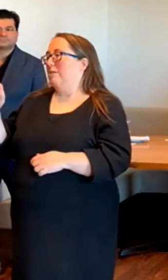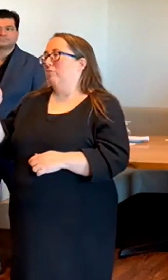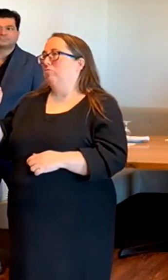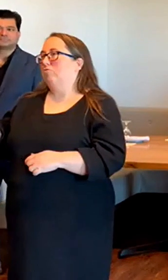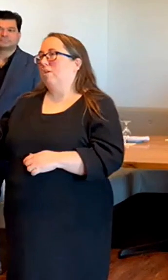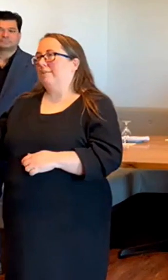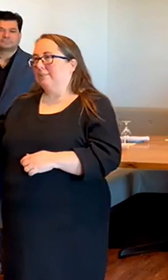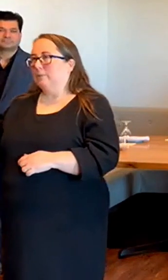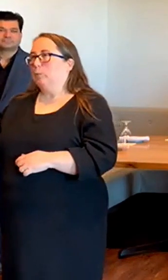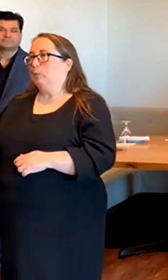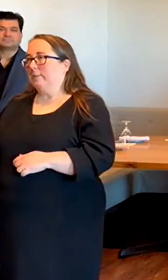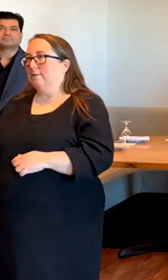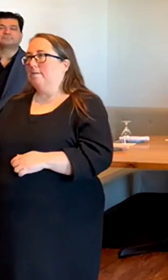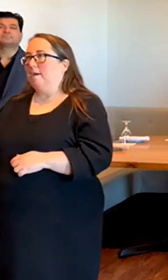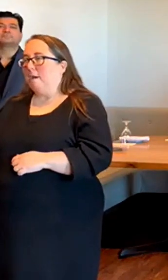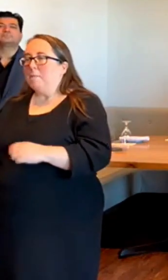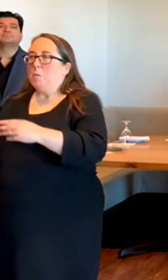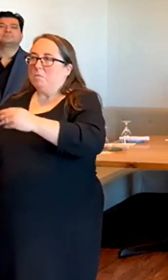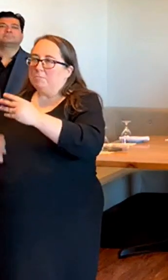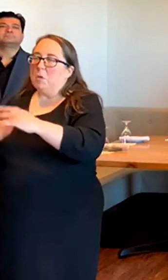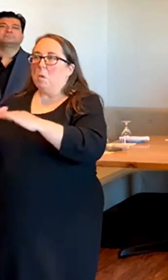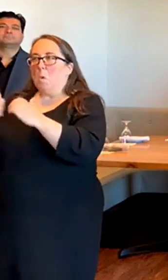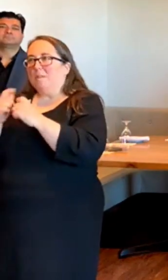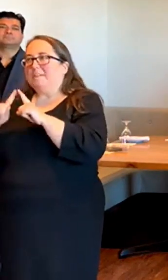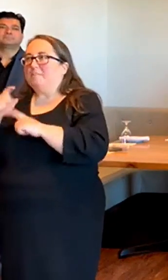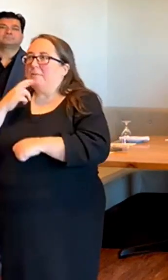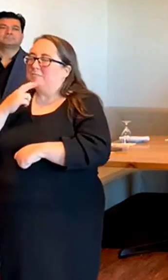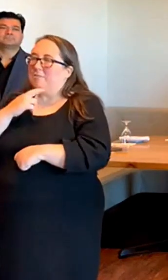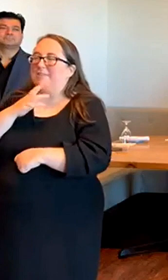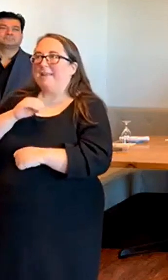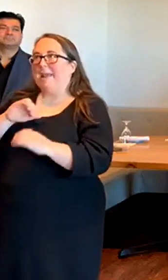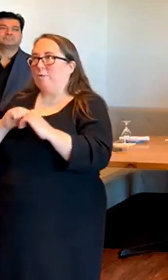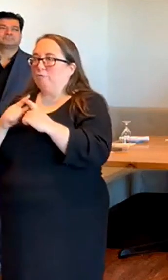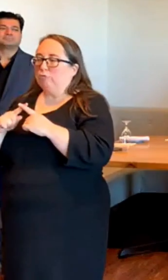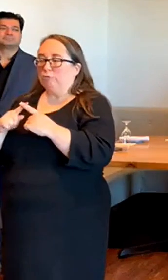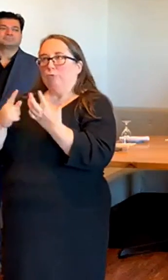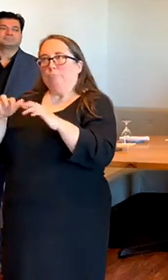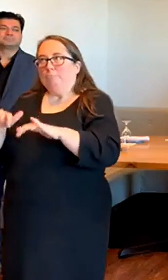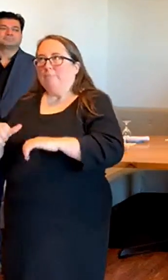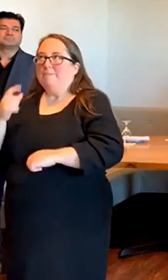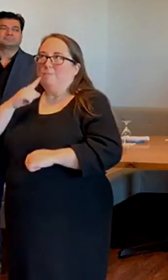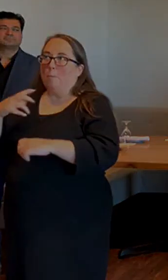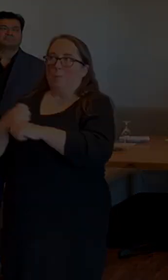all the details on the gift card giveaway. Thank you for joining us today. This concludes our program. silhouette applicationEMầ. Welcome